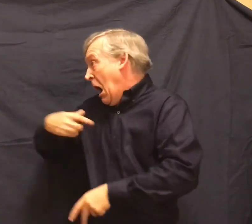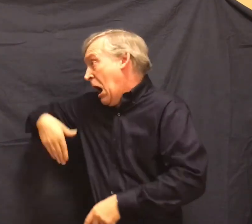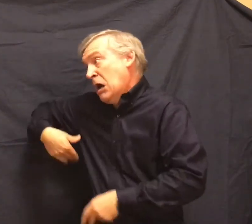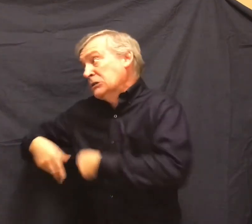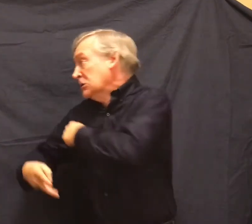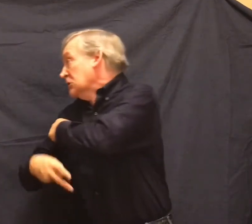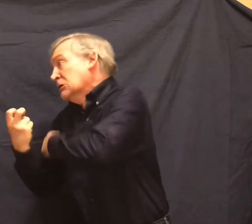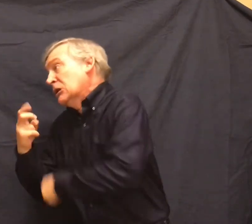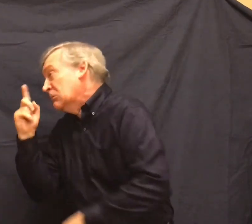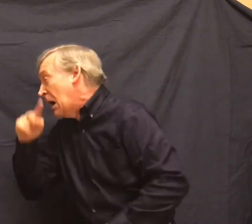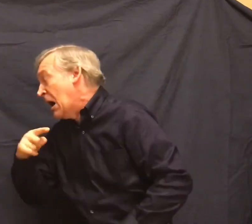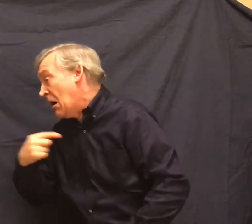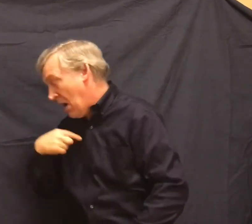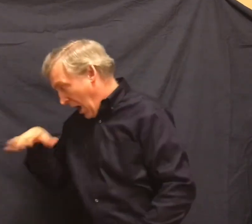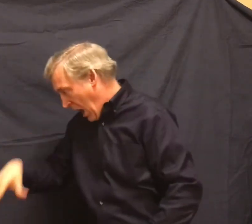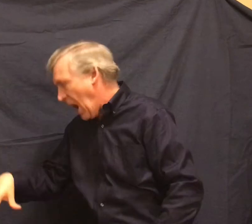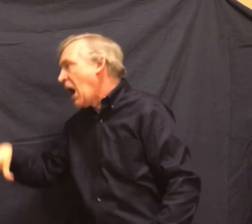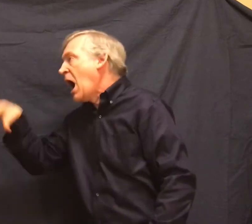I found it lying right beside the road.